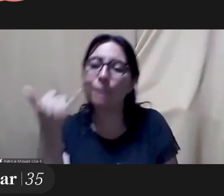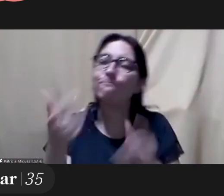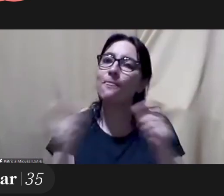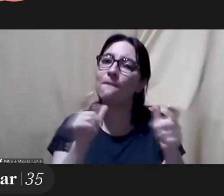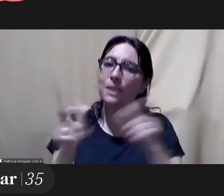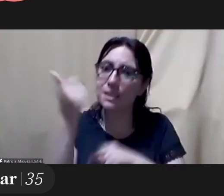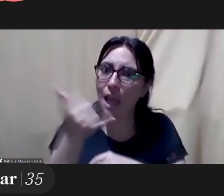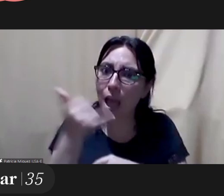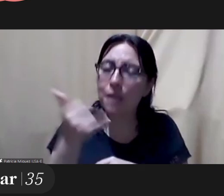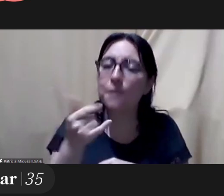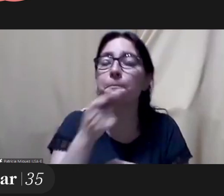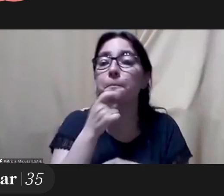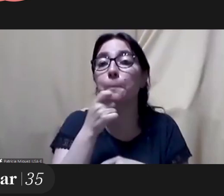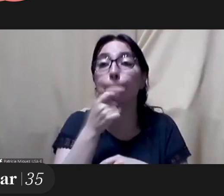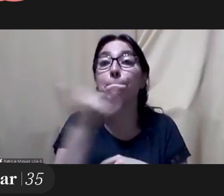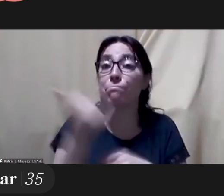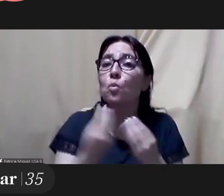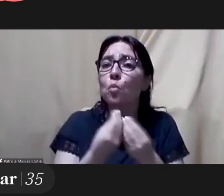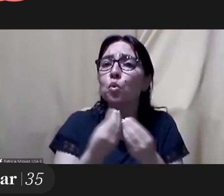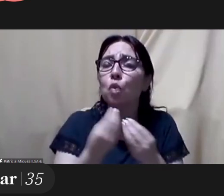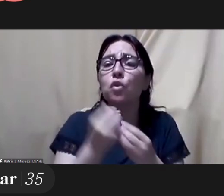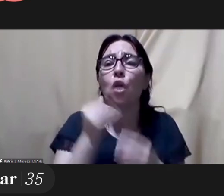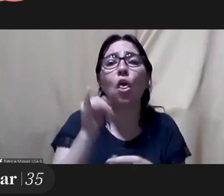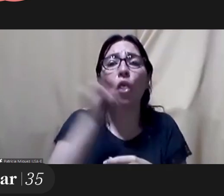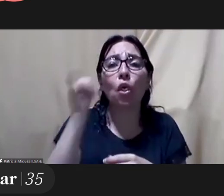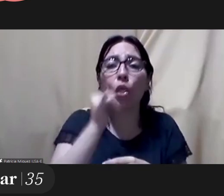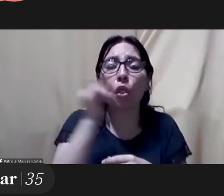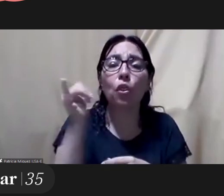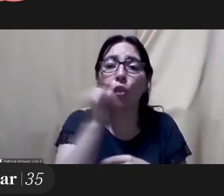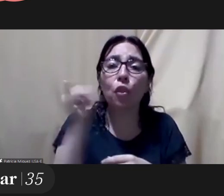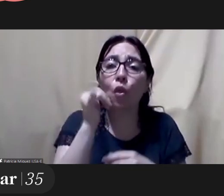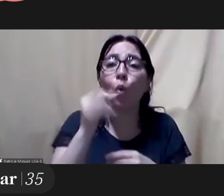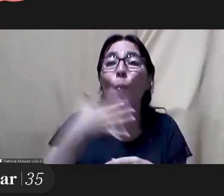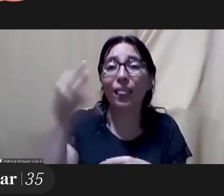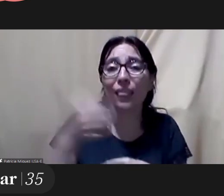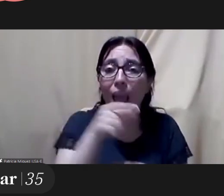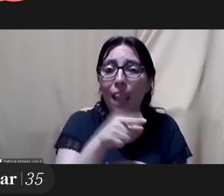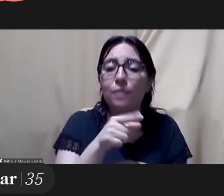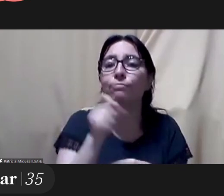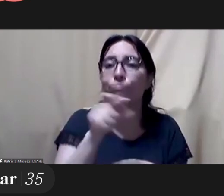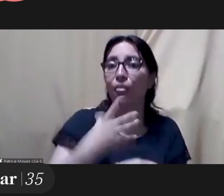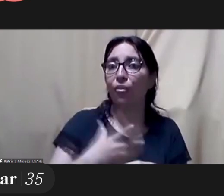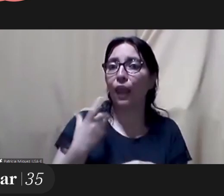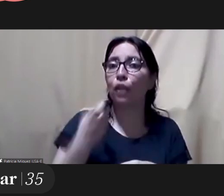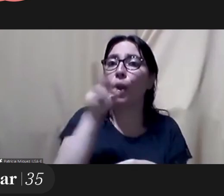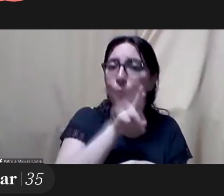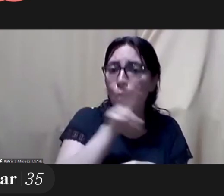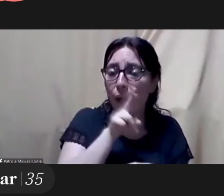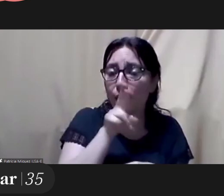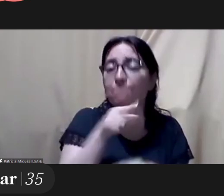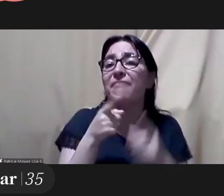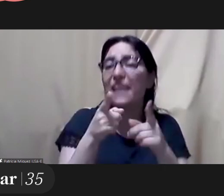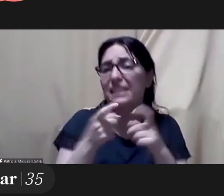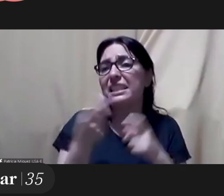projects for documentaries directed by women in general because they are cheaper and we didn't want